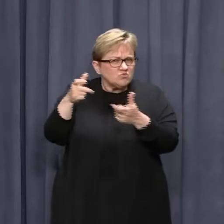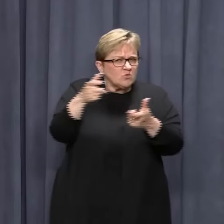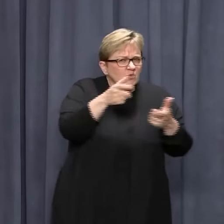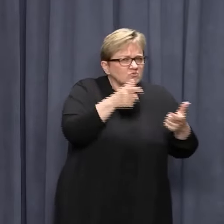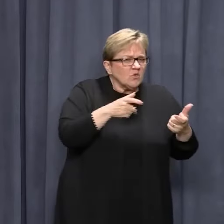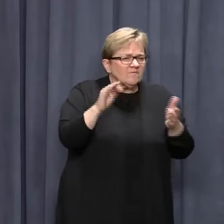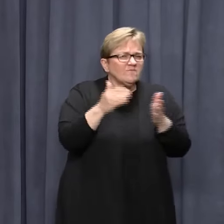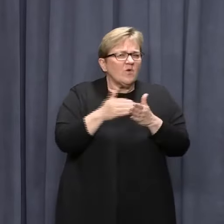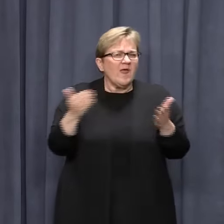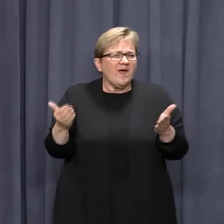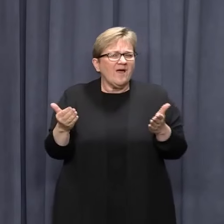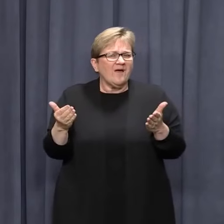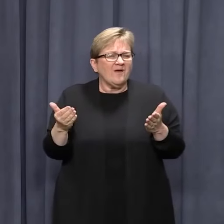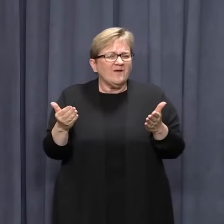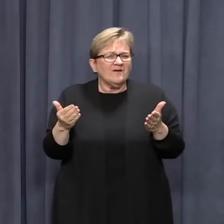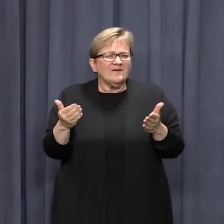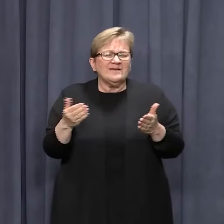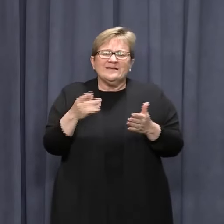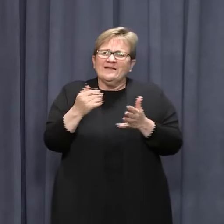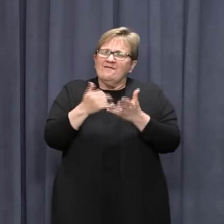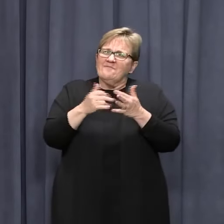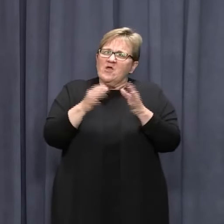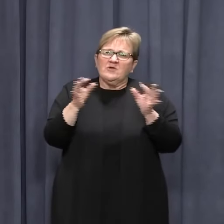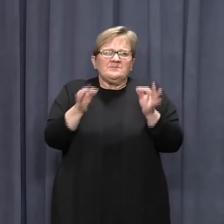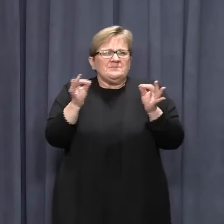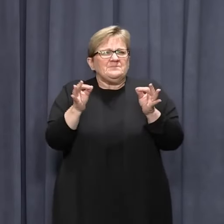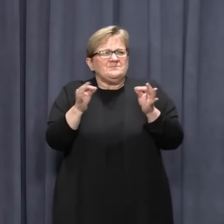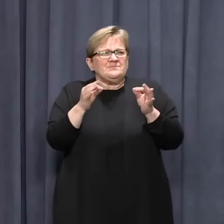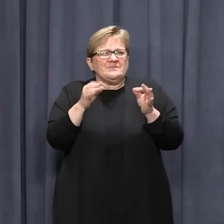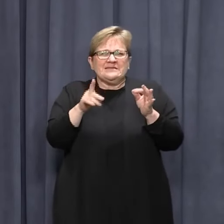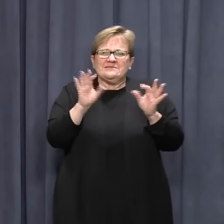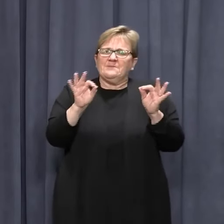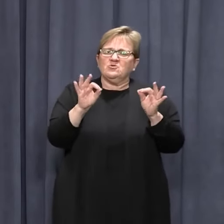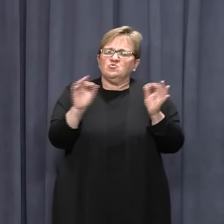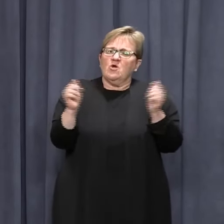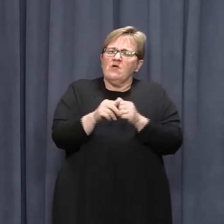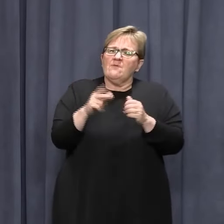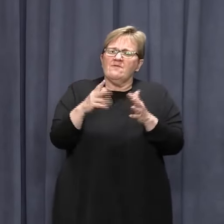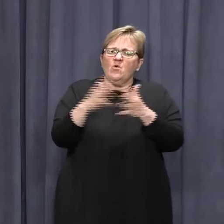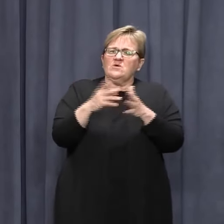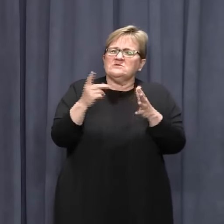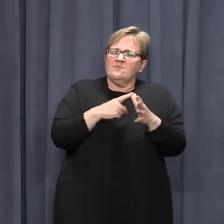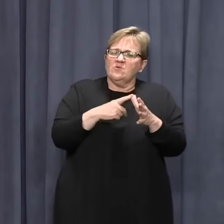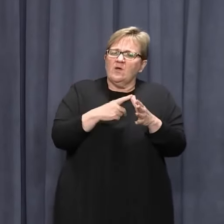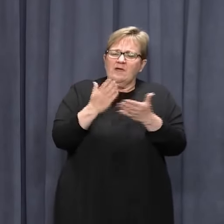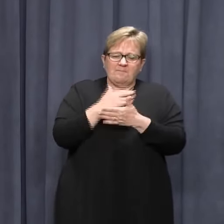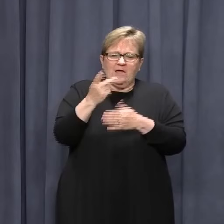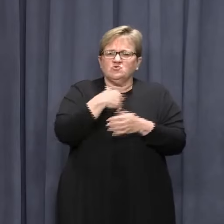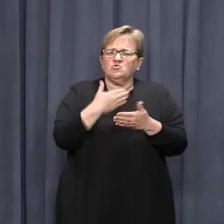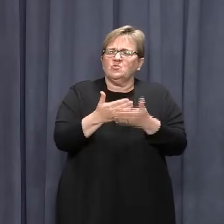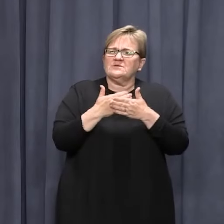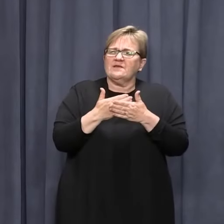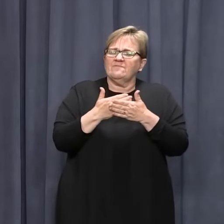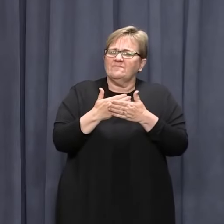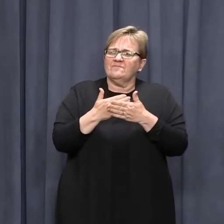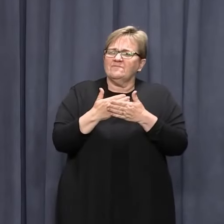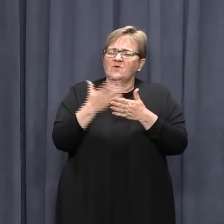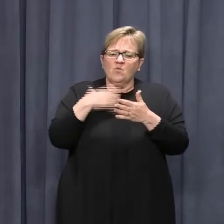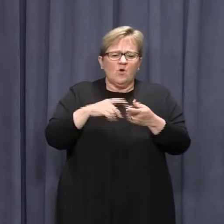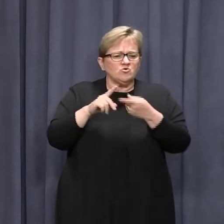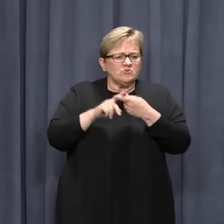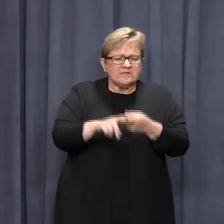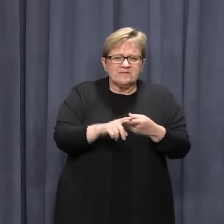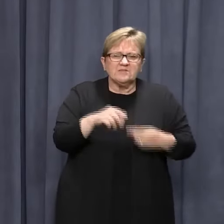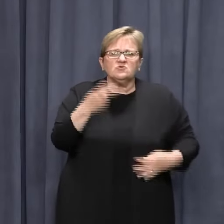time being. They are a unique Western Australian arrangement to keep our state safe and strong and to continue